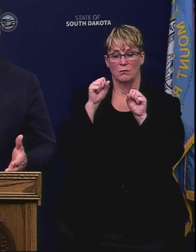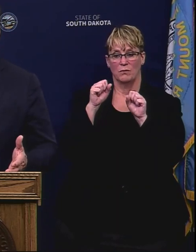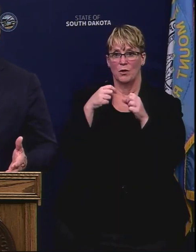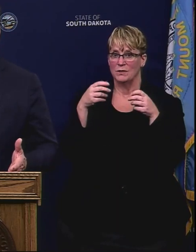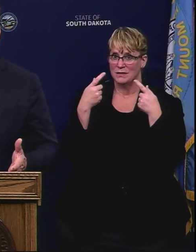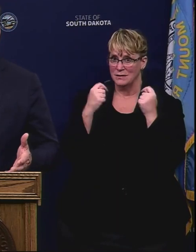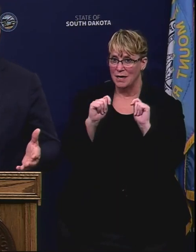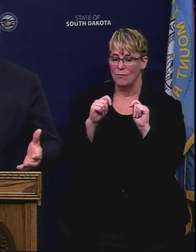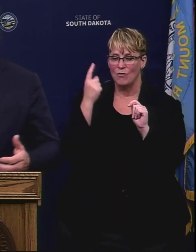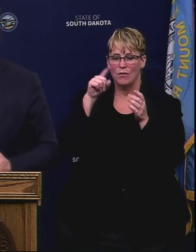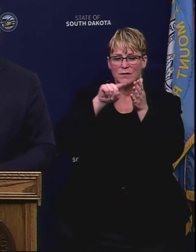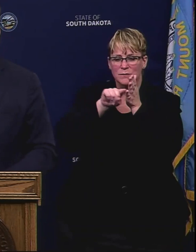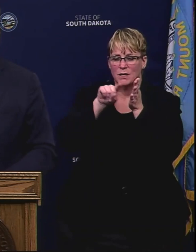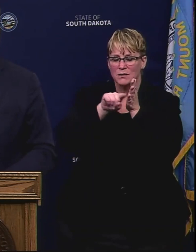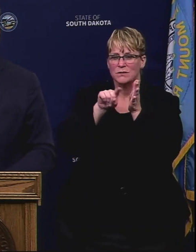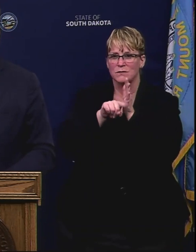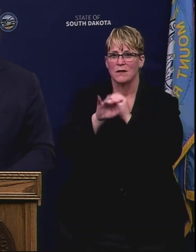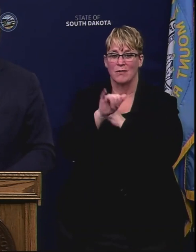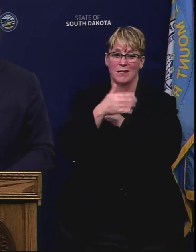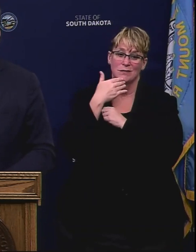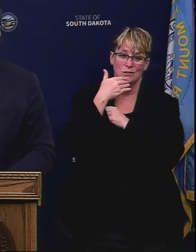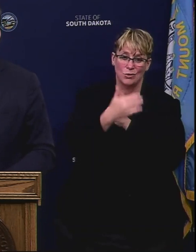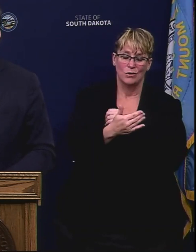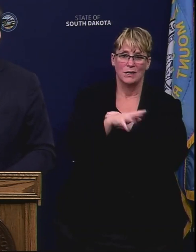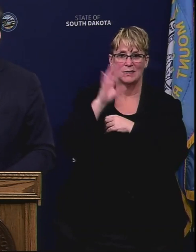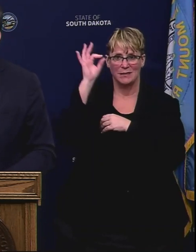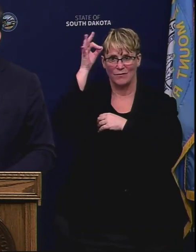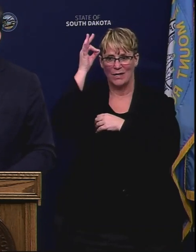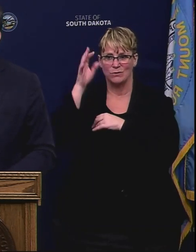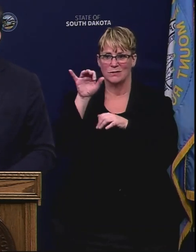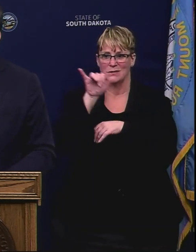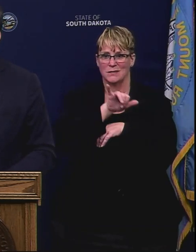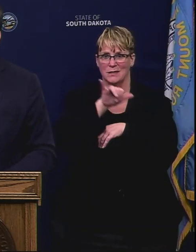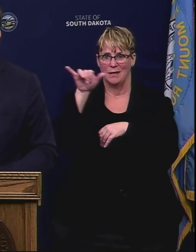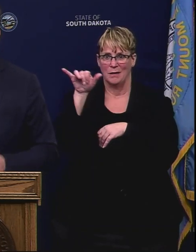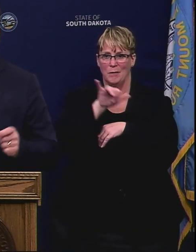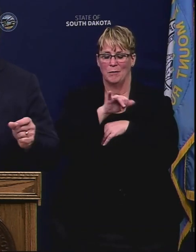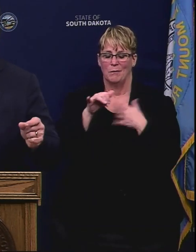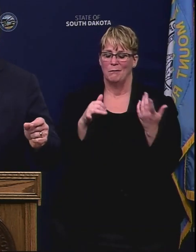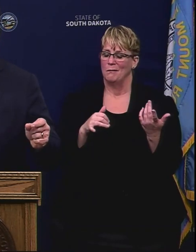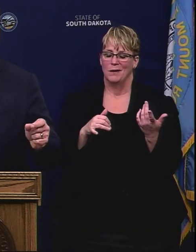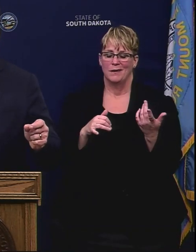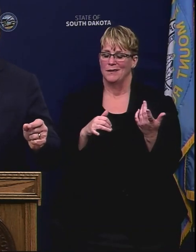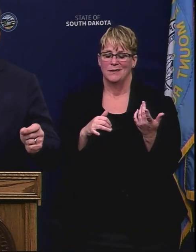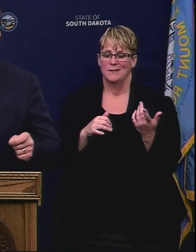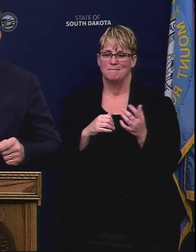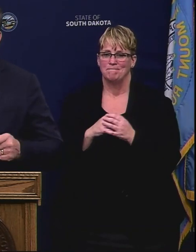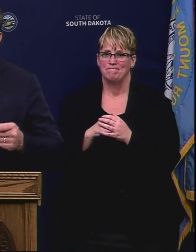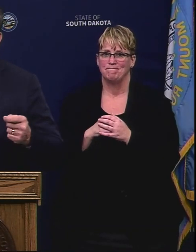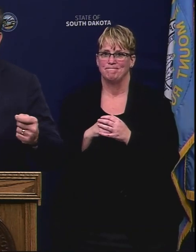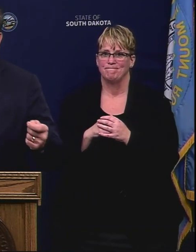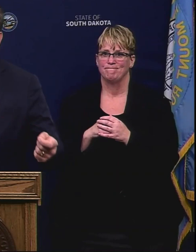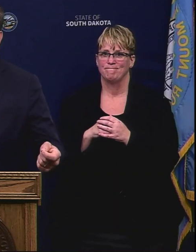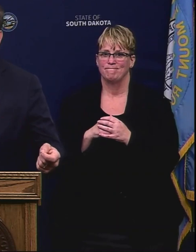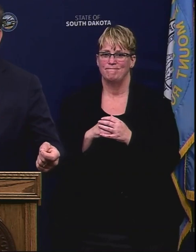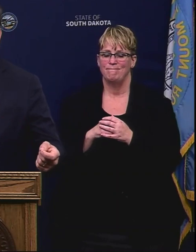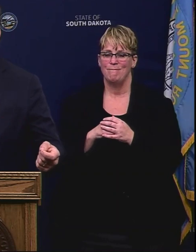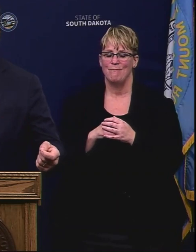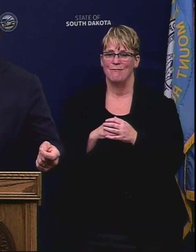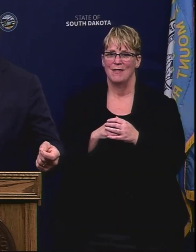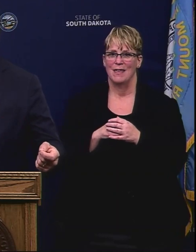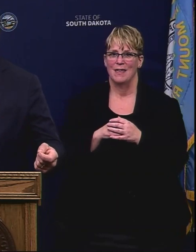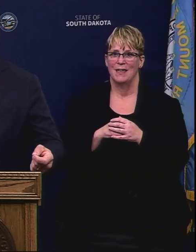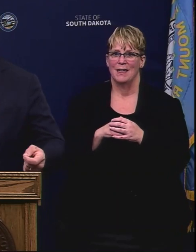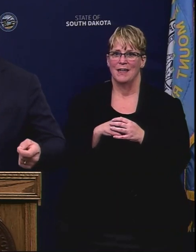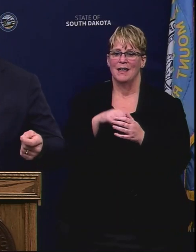the inspection is as good as a federal inspection. But obviously, it's gotten some pushback